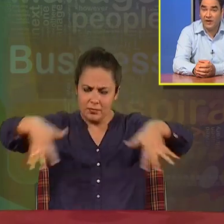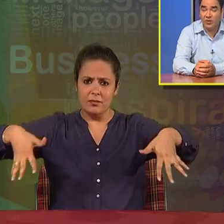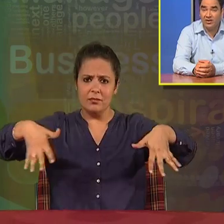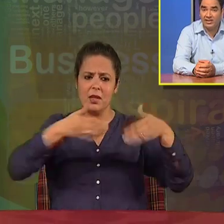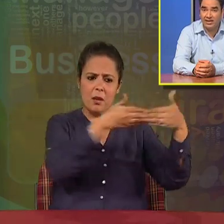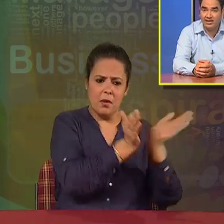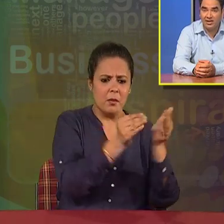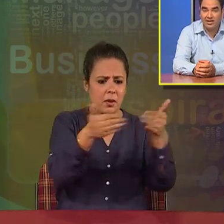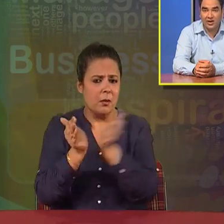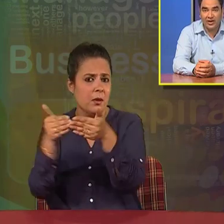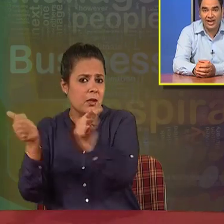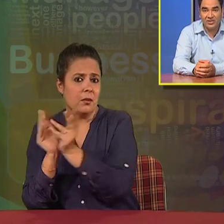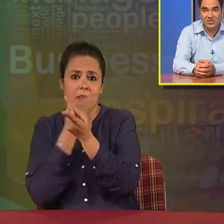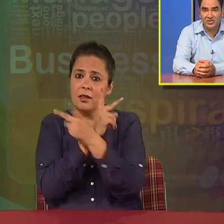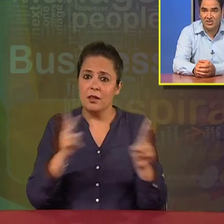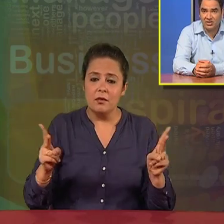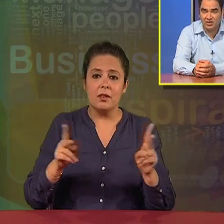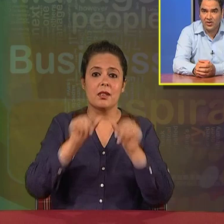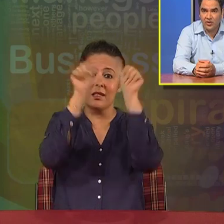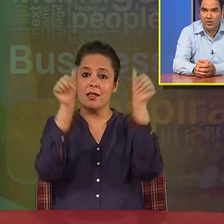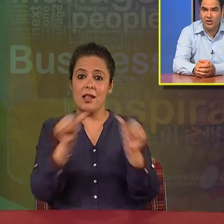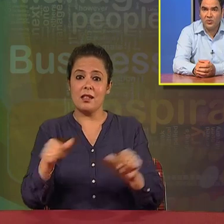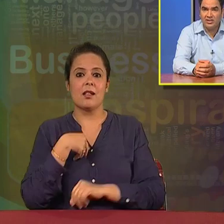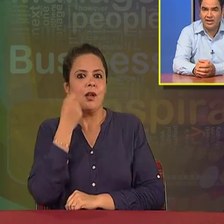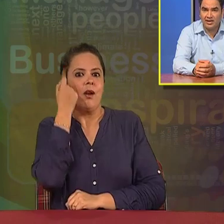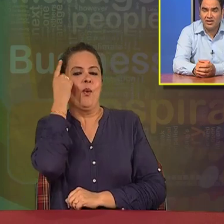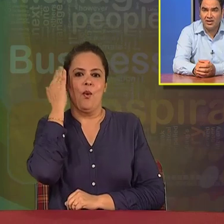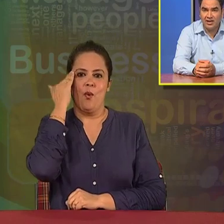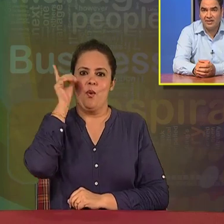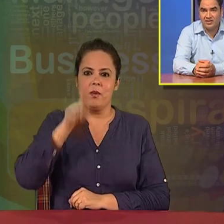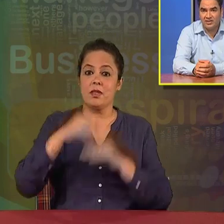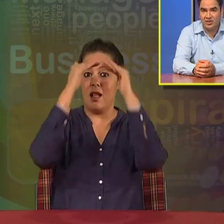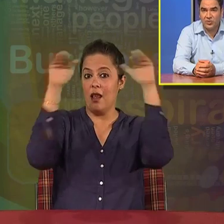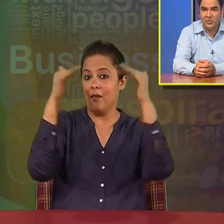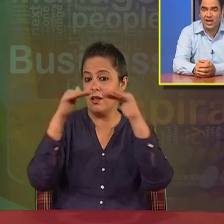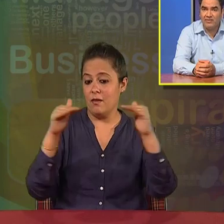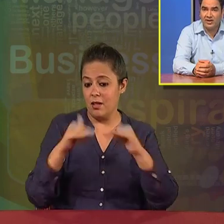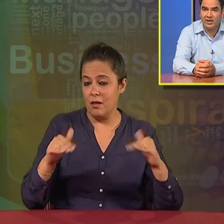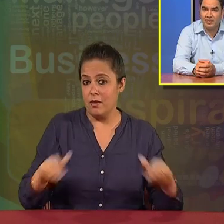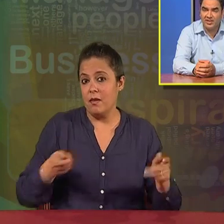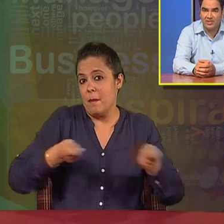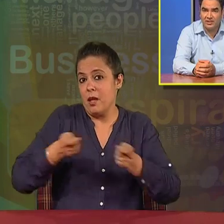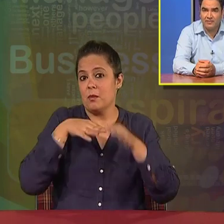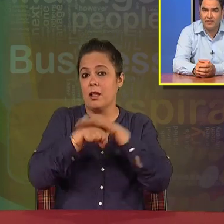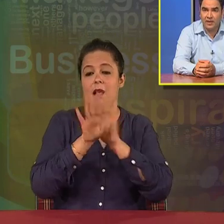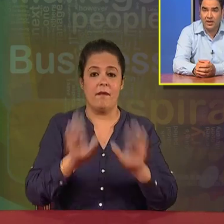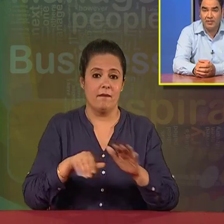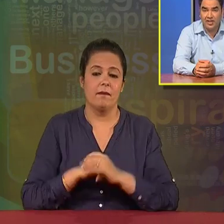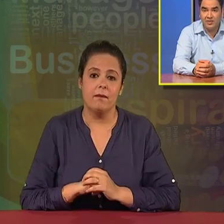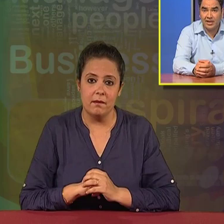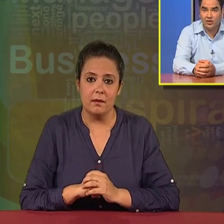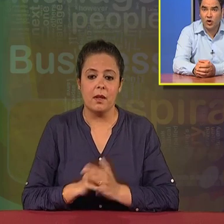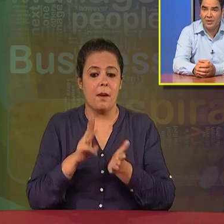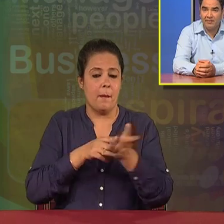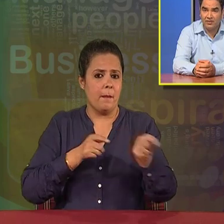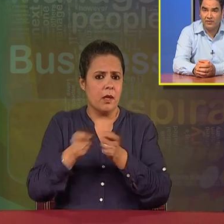If we have to understand the organizational structure, we need to understand the levels, which we are having in the management. In the